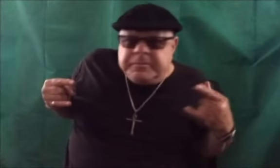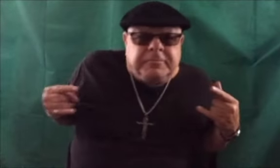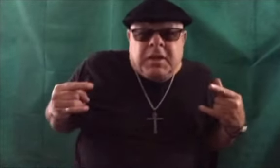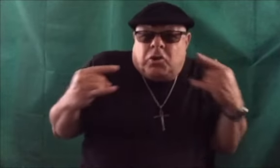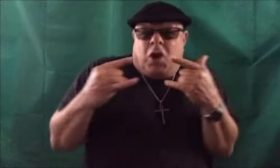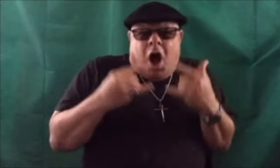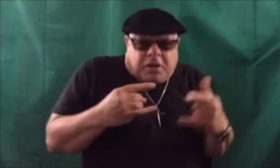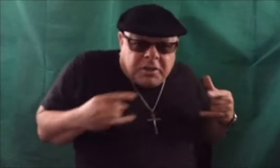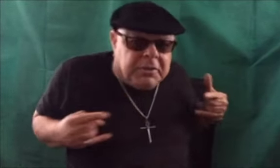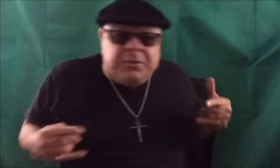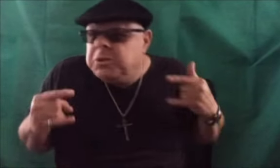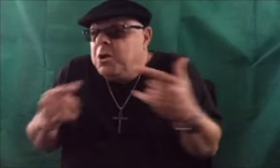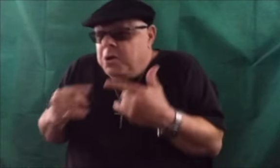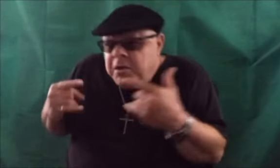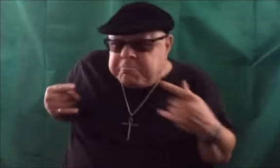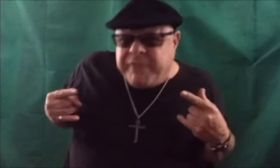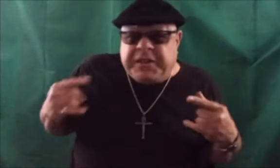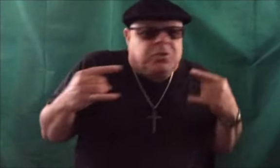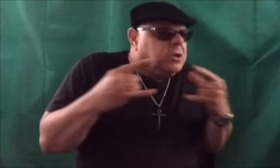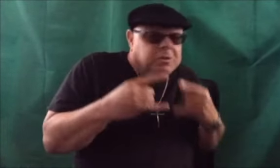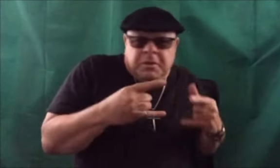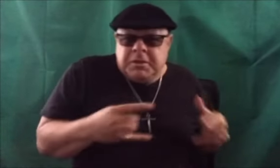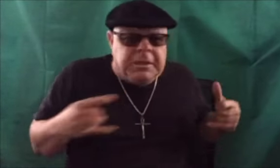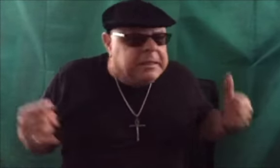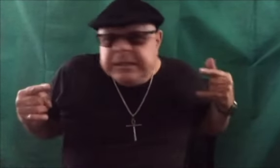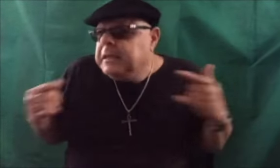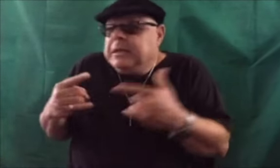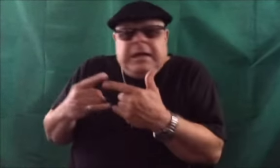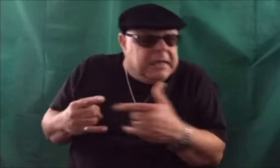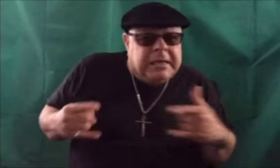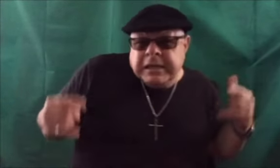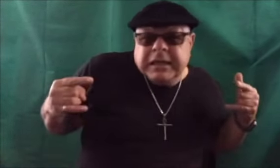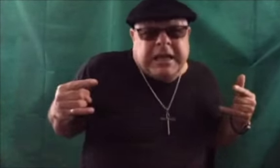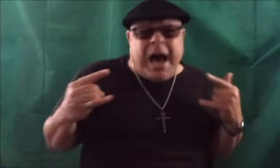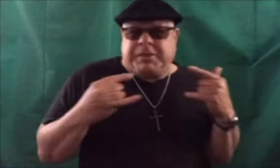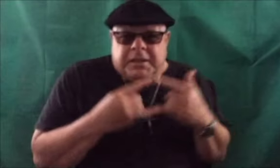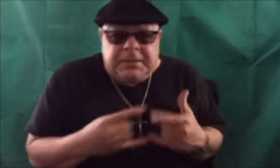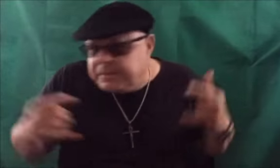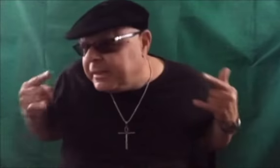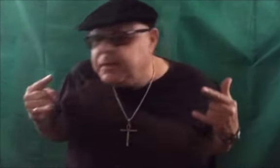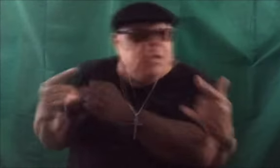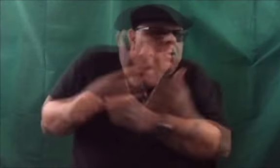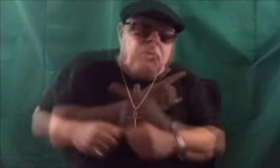New York. Memphis. We got the funk. Compton. Woo!